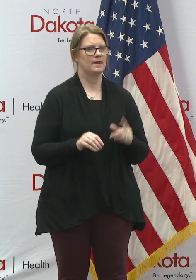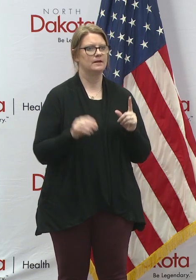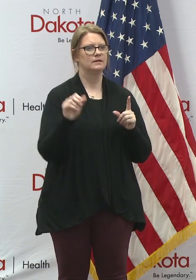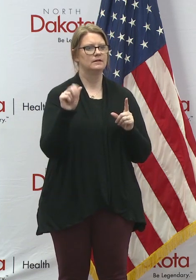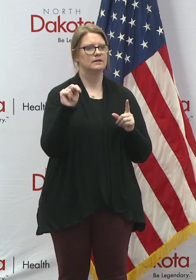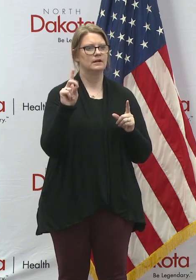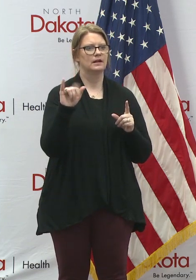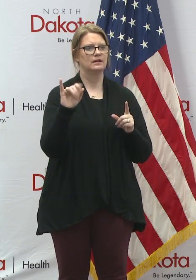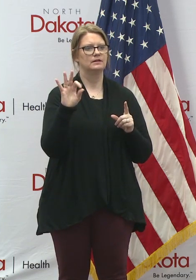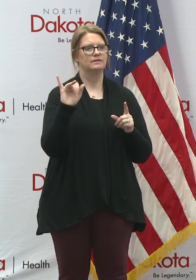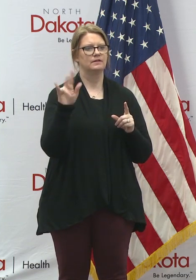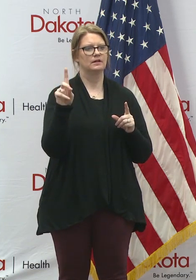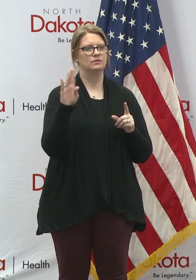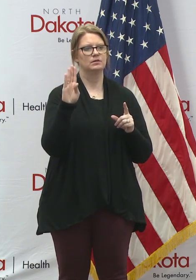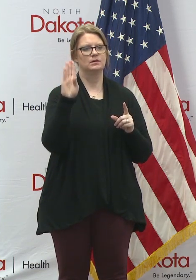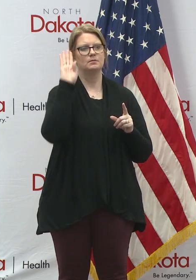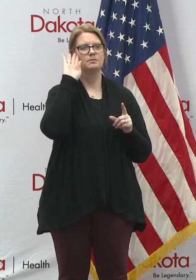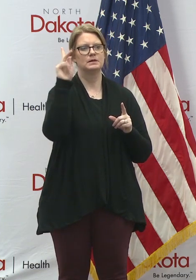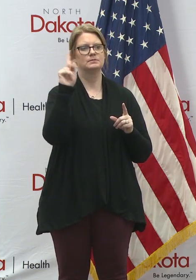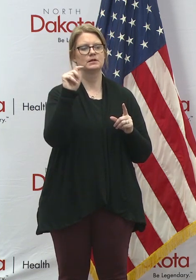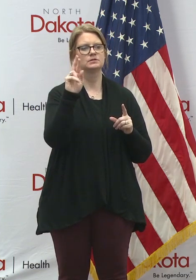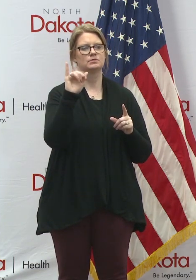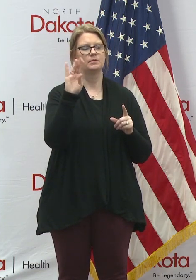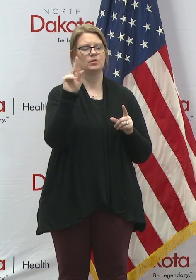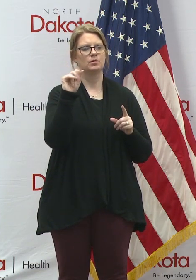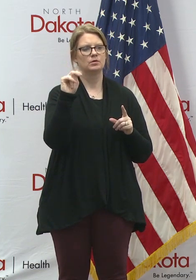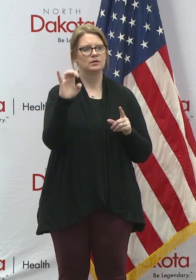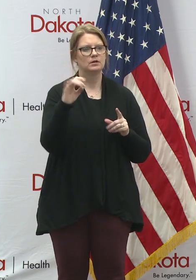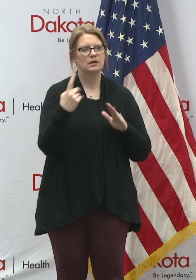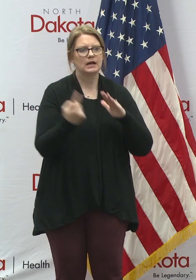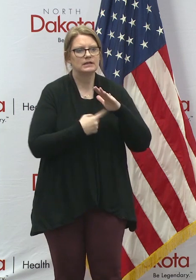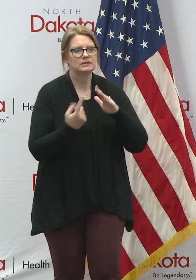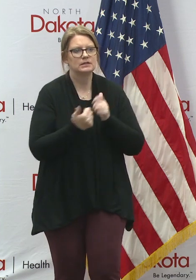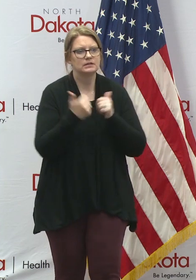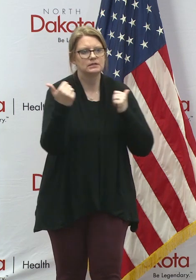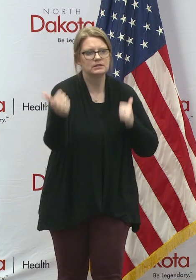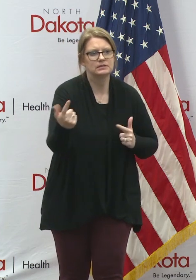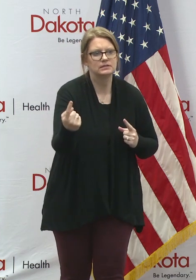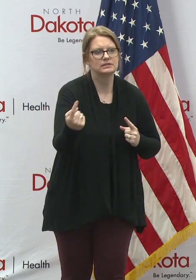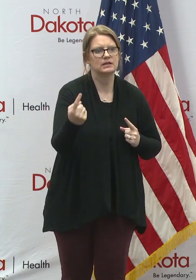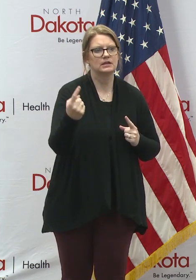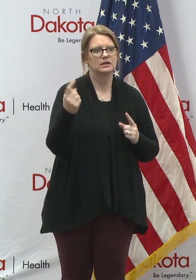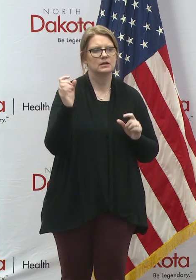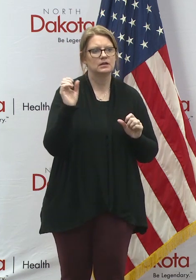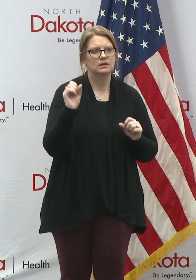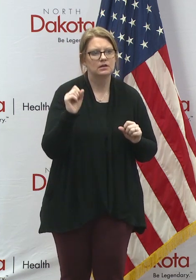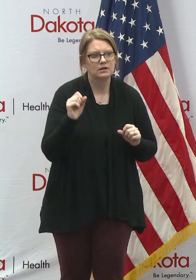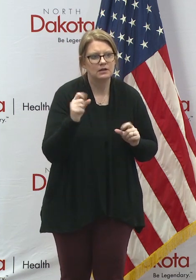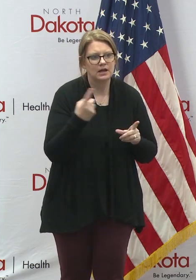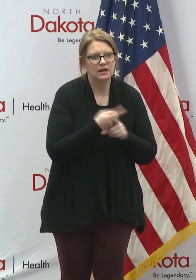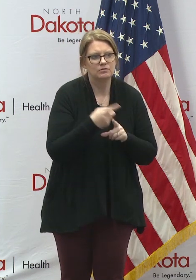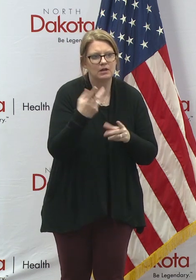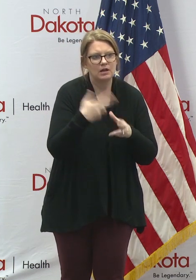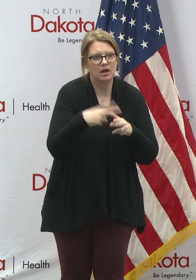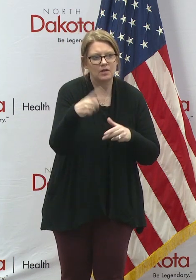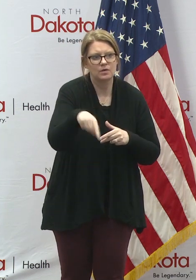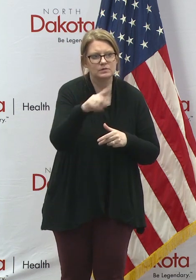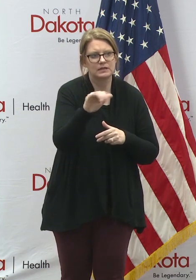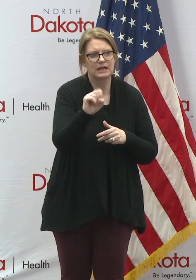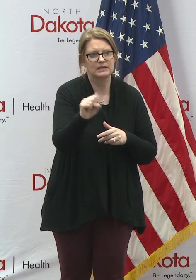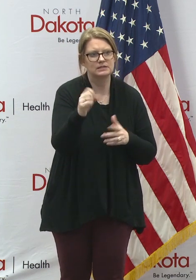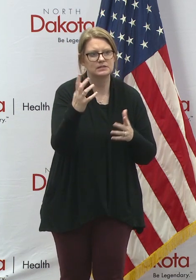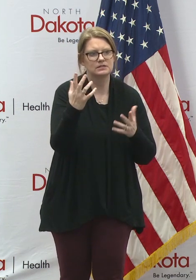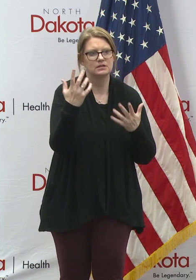Manny Field with the Bismarck Tribune. Does isolation discontinued mean the patient is recovered? Can we actually, accurately call those cases recovered?